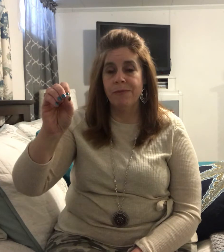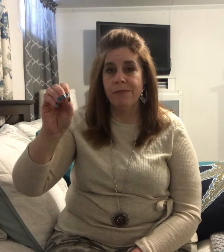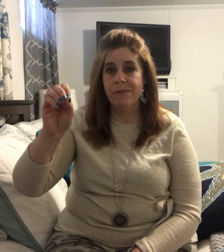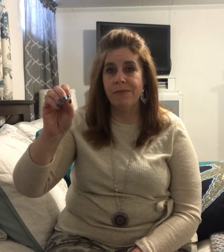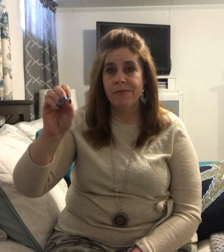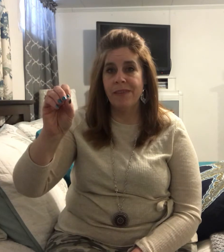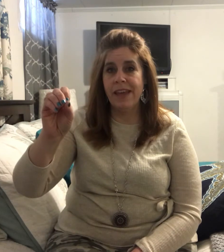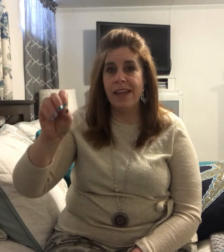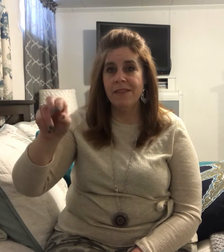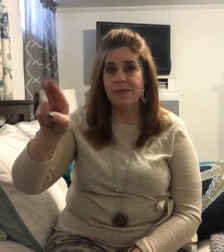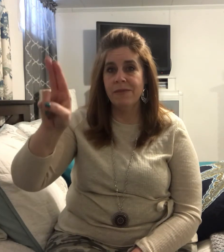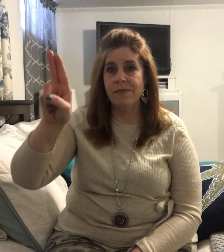Again.